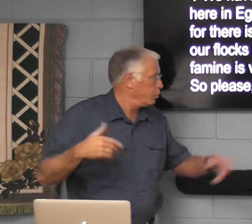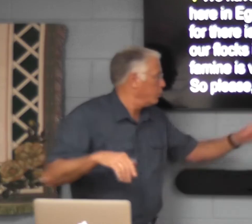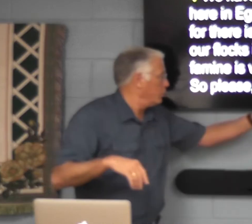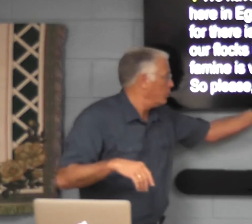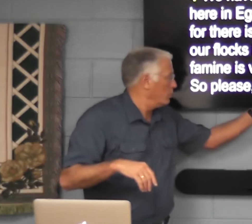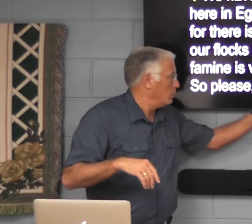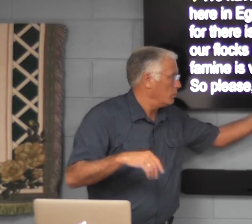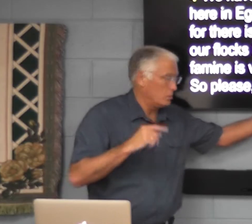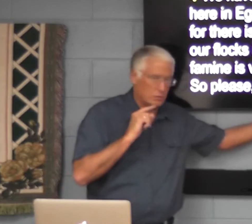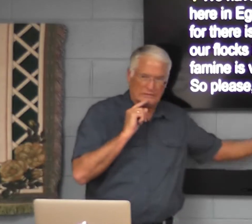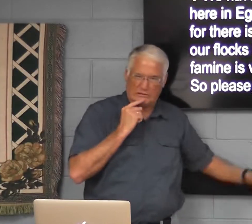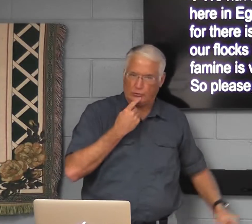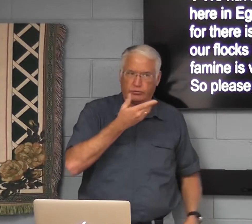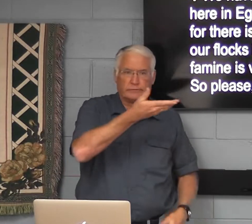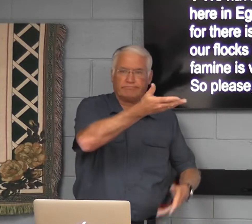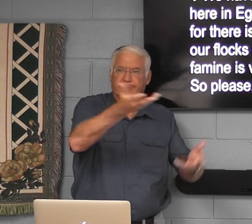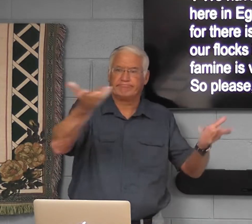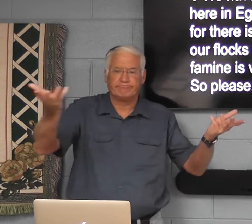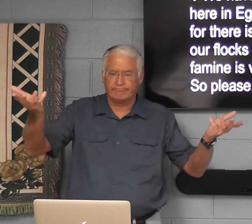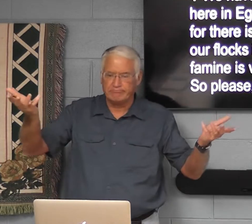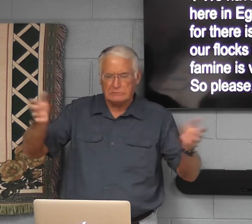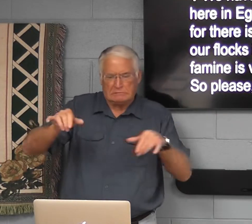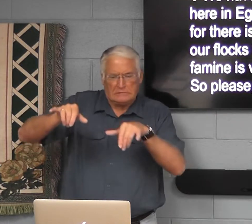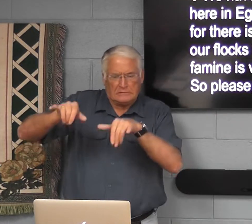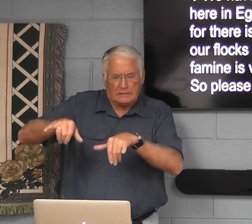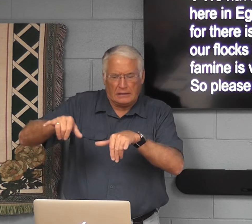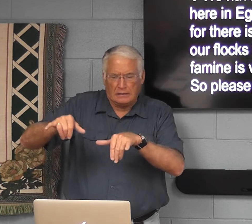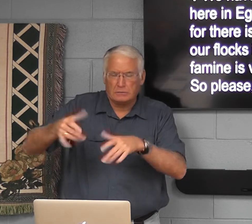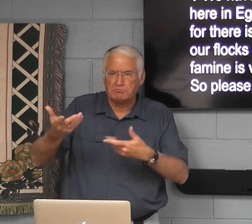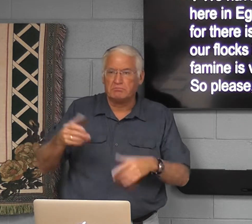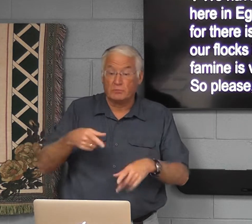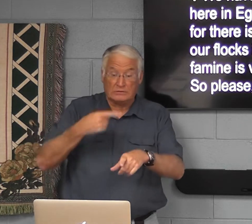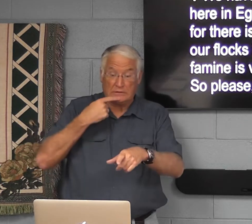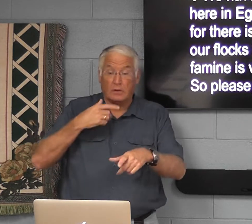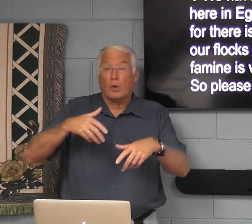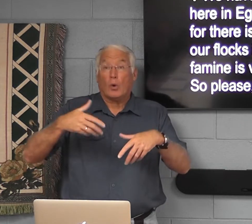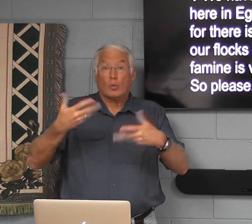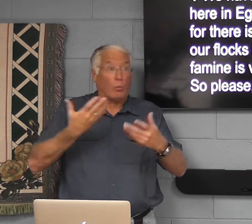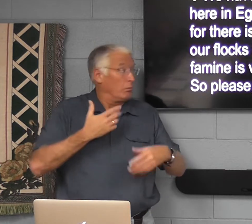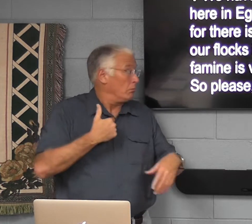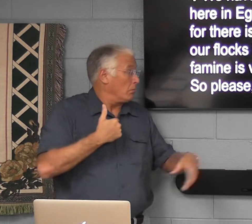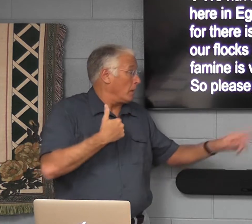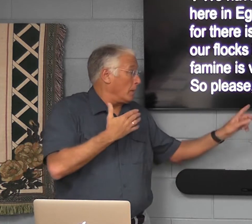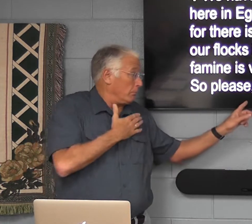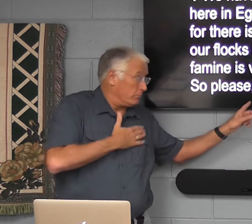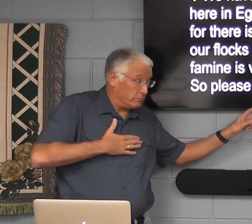The famine is very severe there. So please,